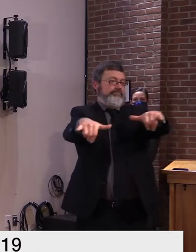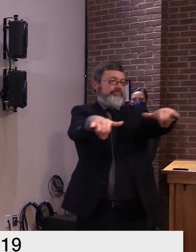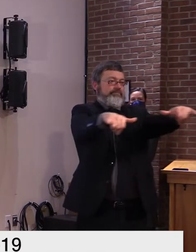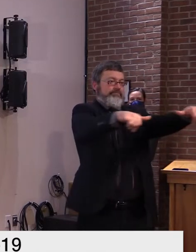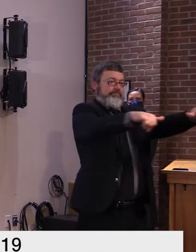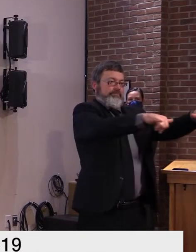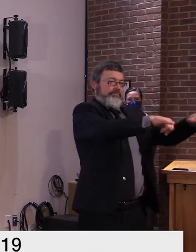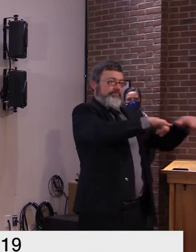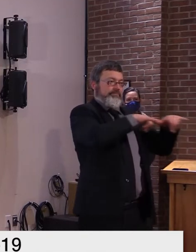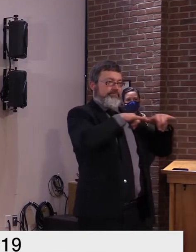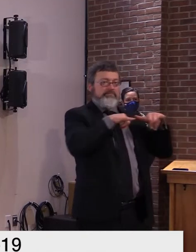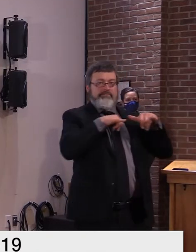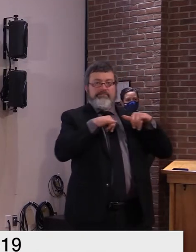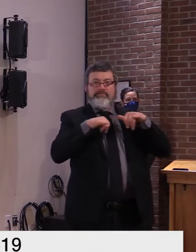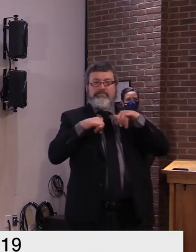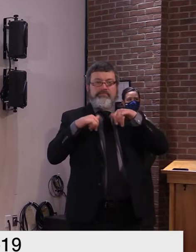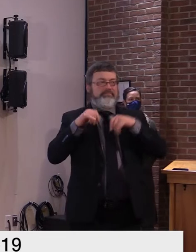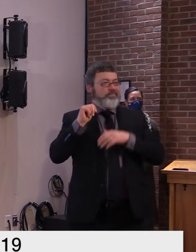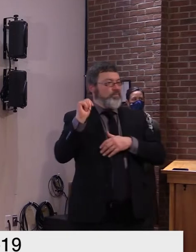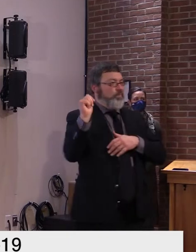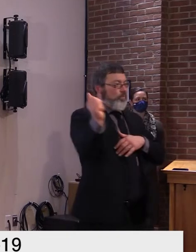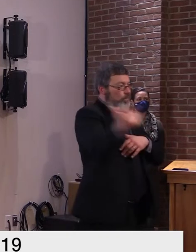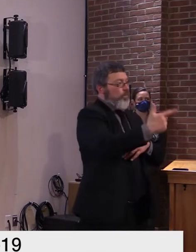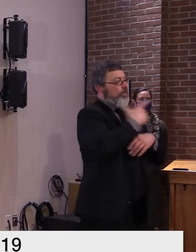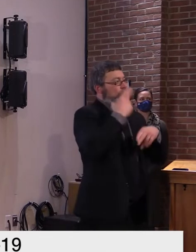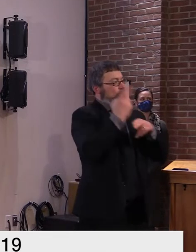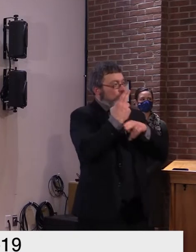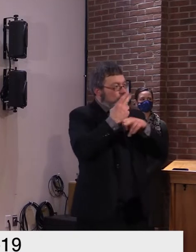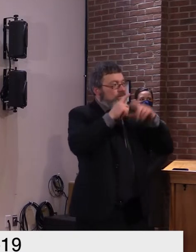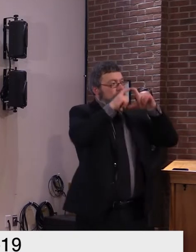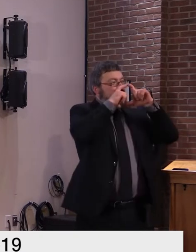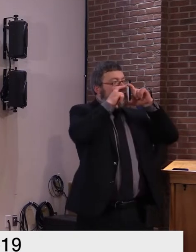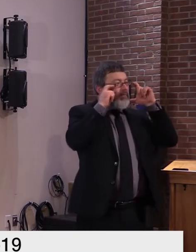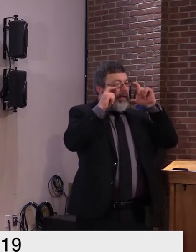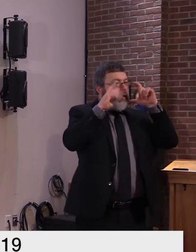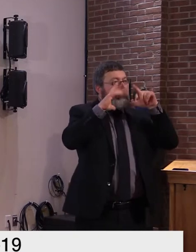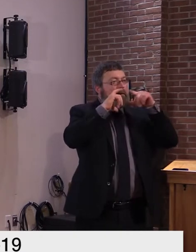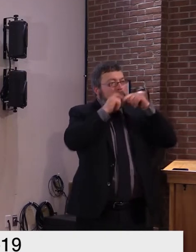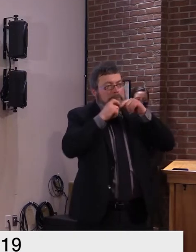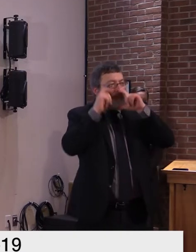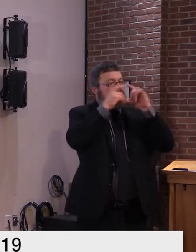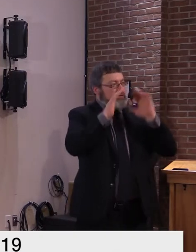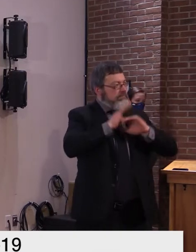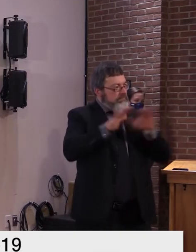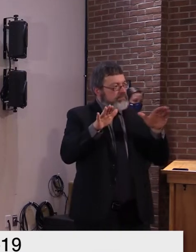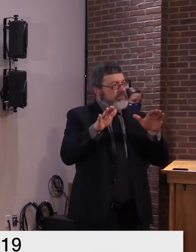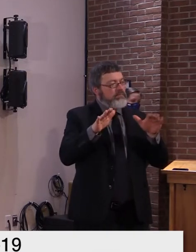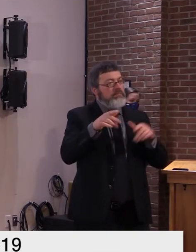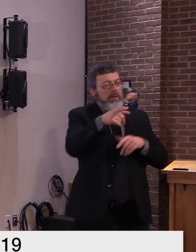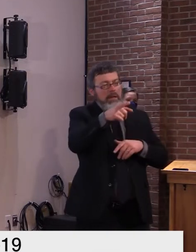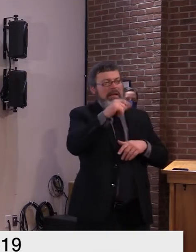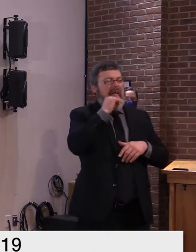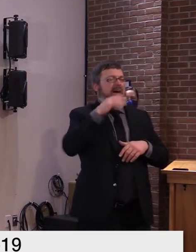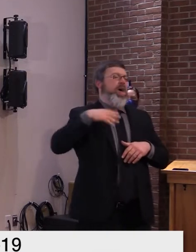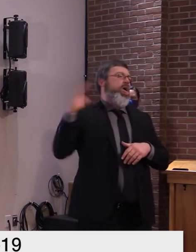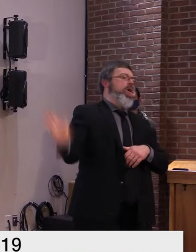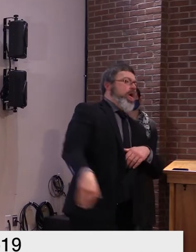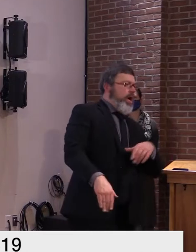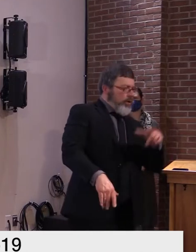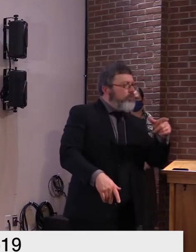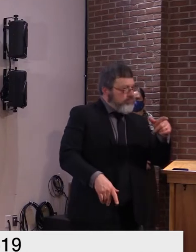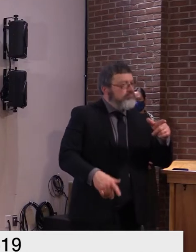transmission of virus maintaining physical distance from others and limiting in-person contact